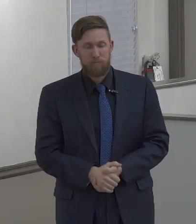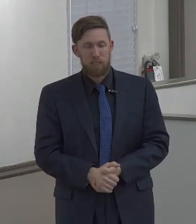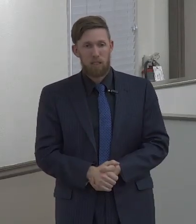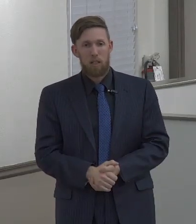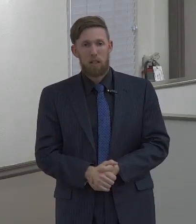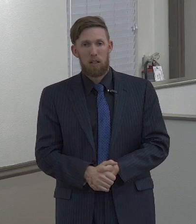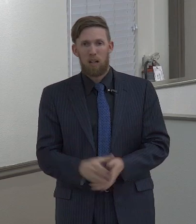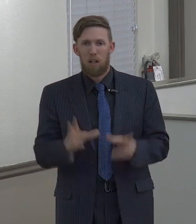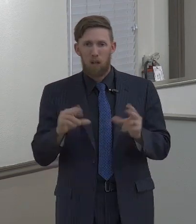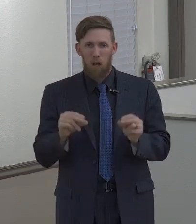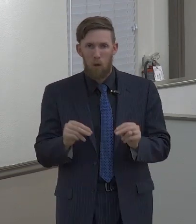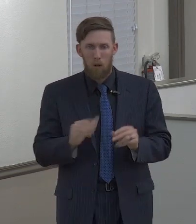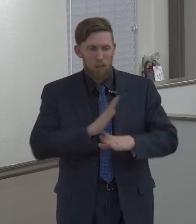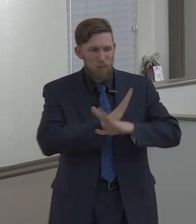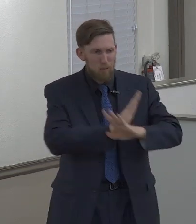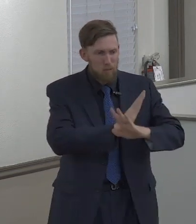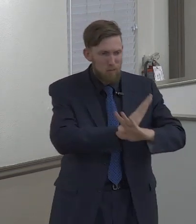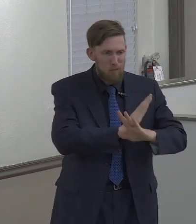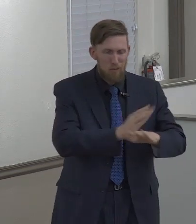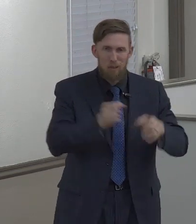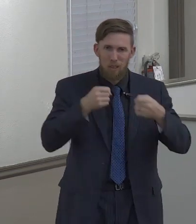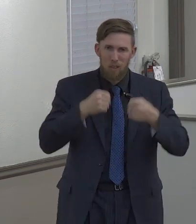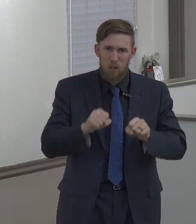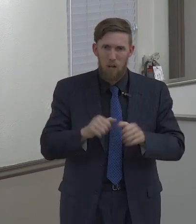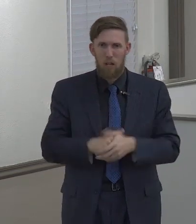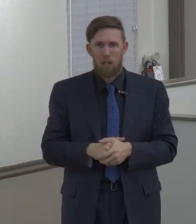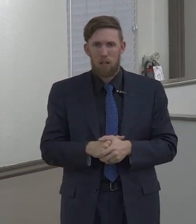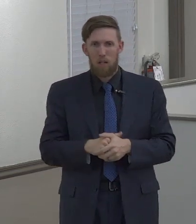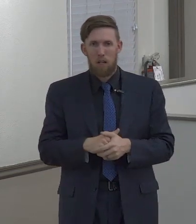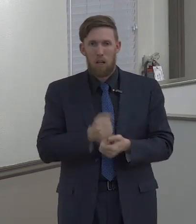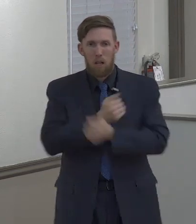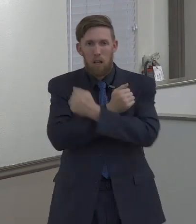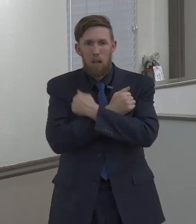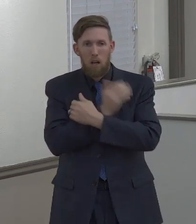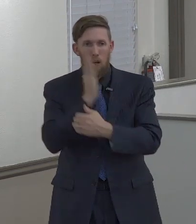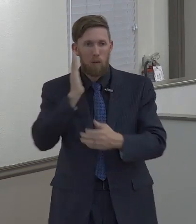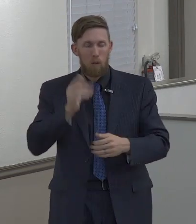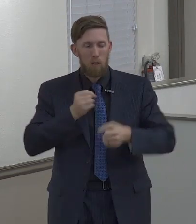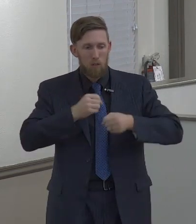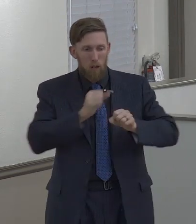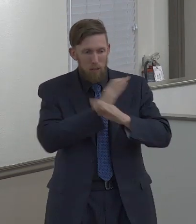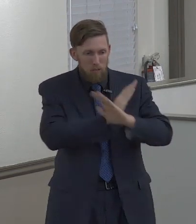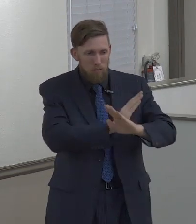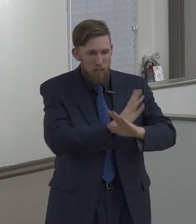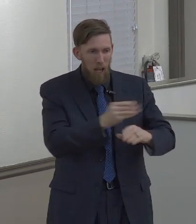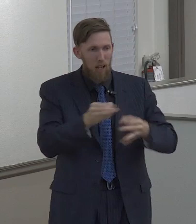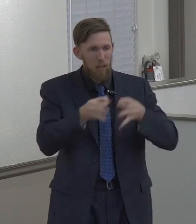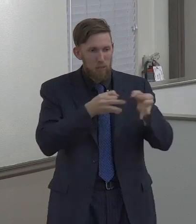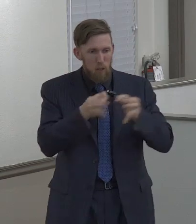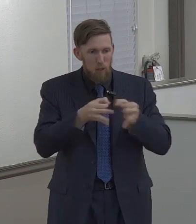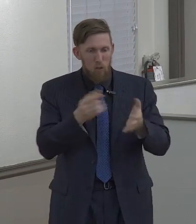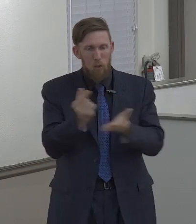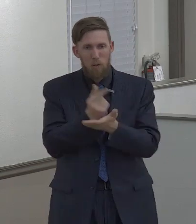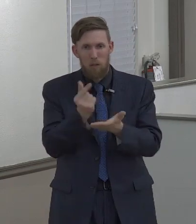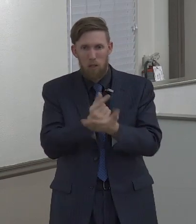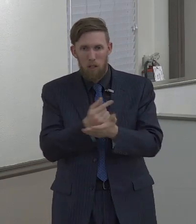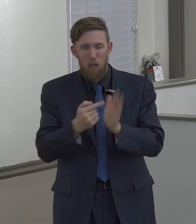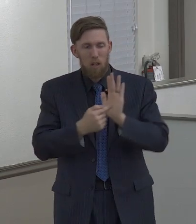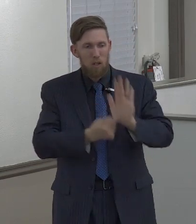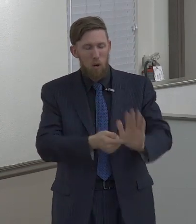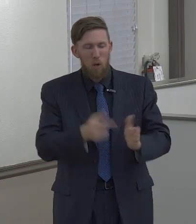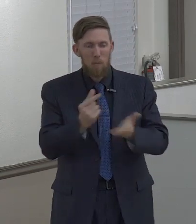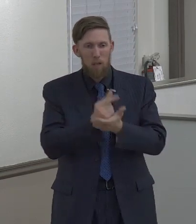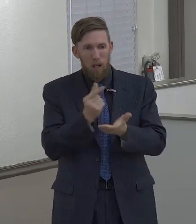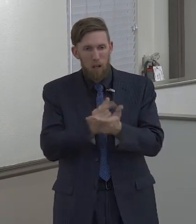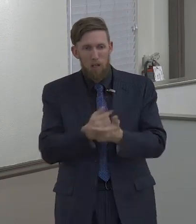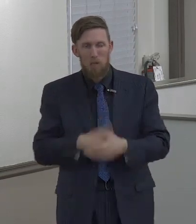what they might think about us or letting our fears overcome us. Love will stand in the way between a lost person and hell.